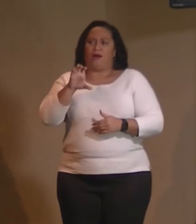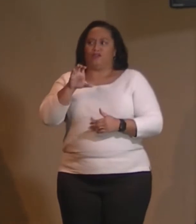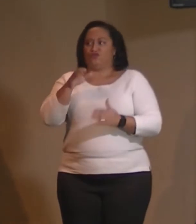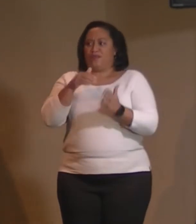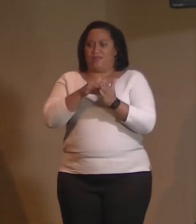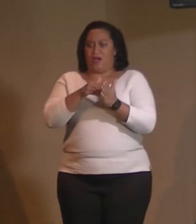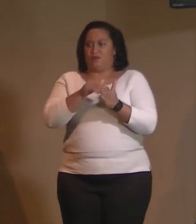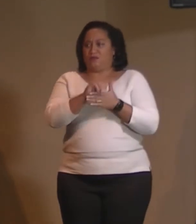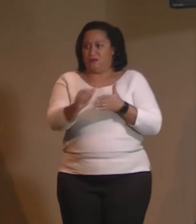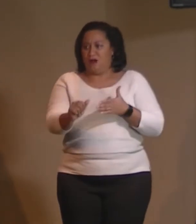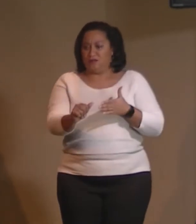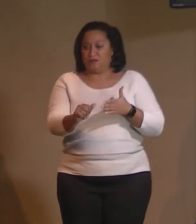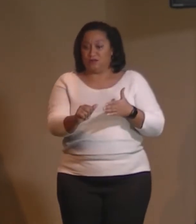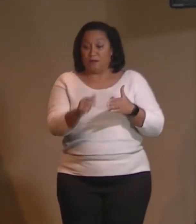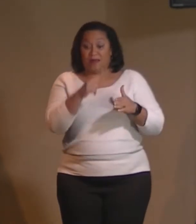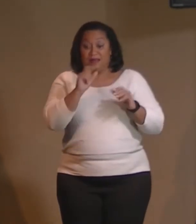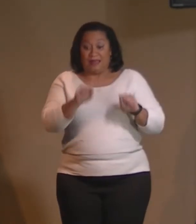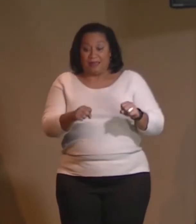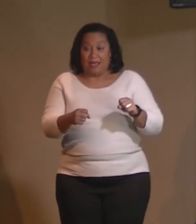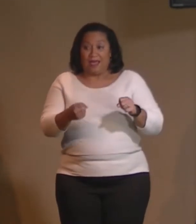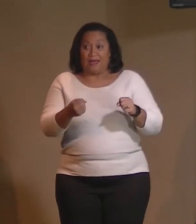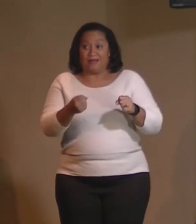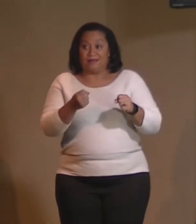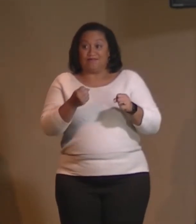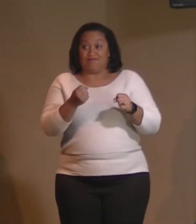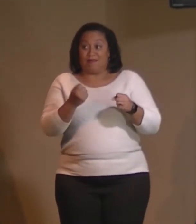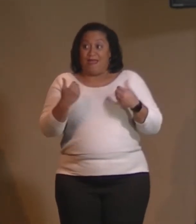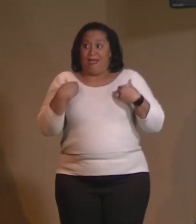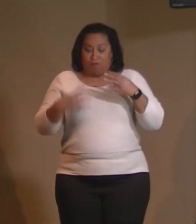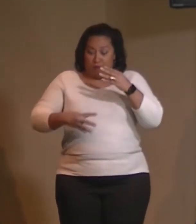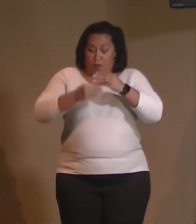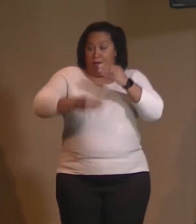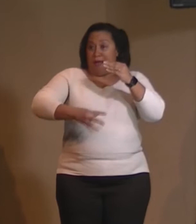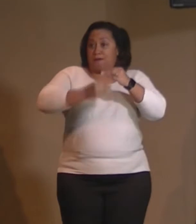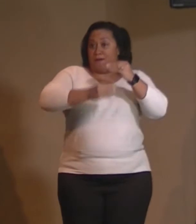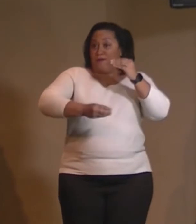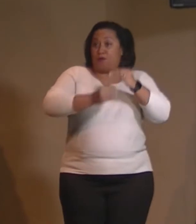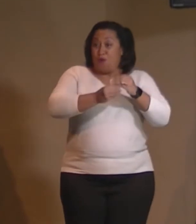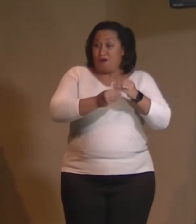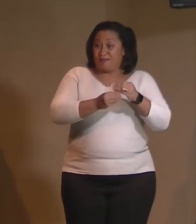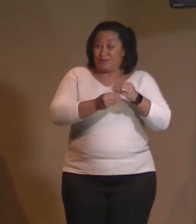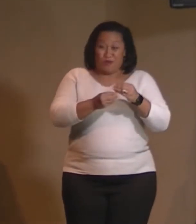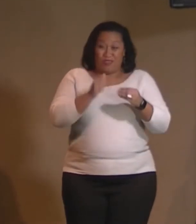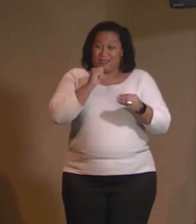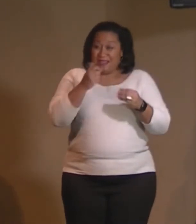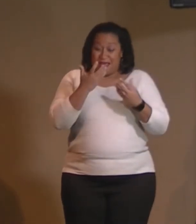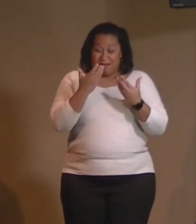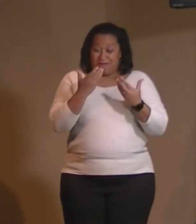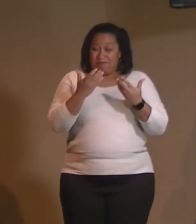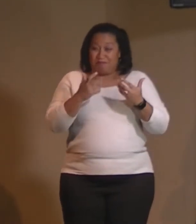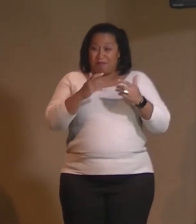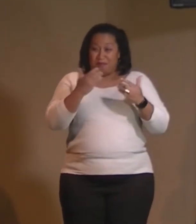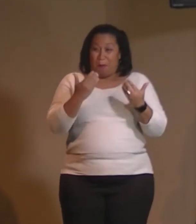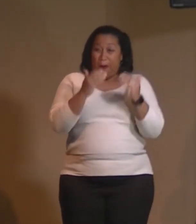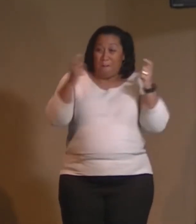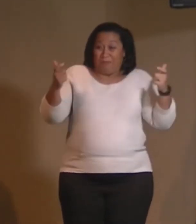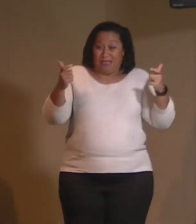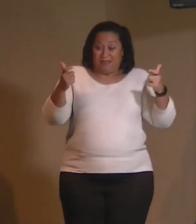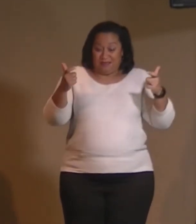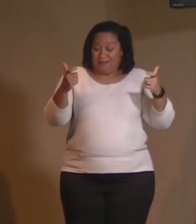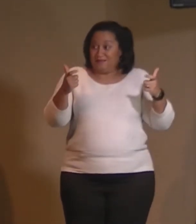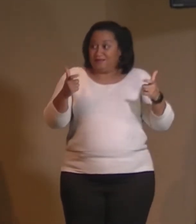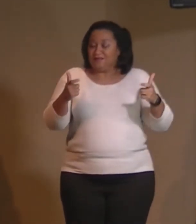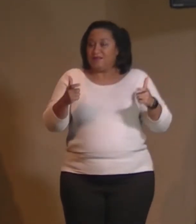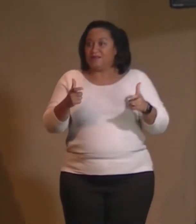it can hold a hundred and one, though, right? So, hundred clearly is not how big it is. And if your bank account can hold a thousand and one,